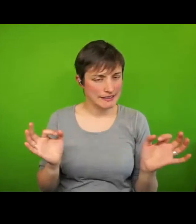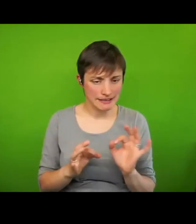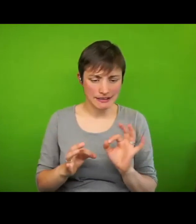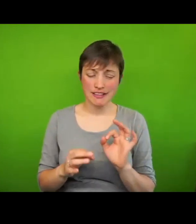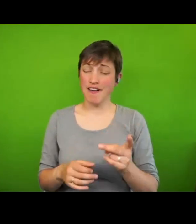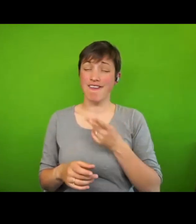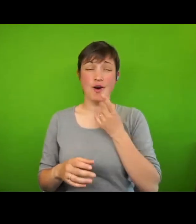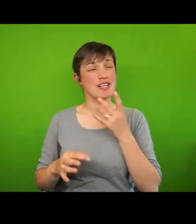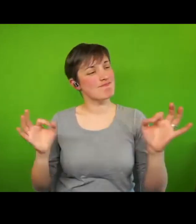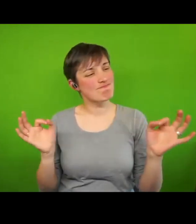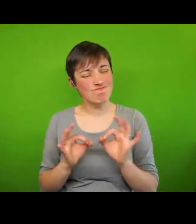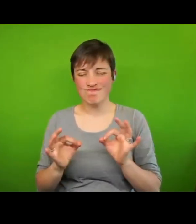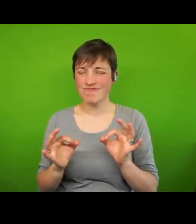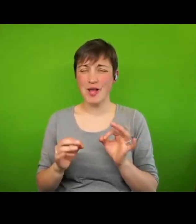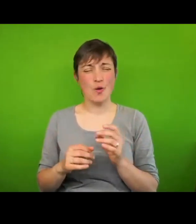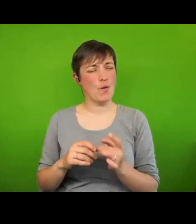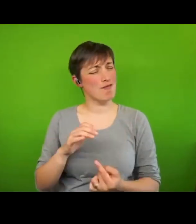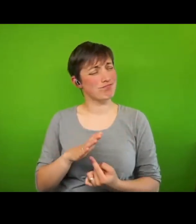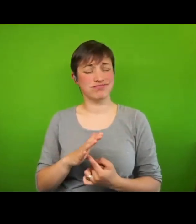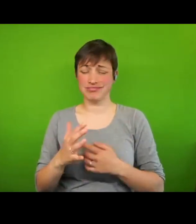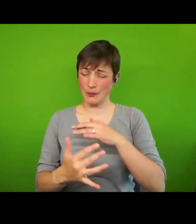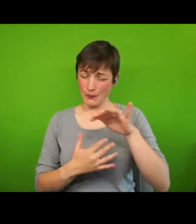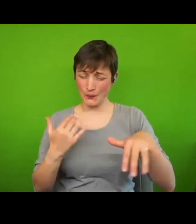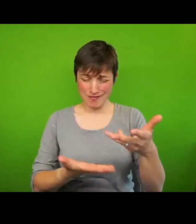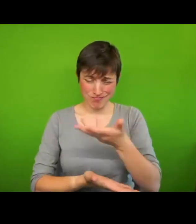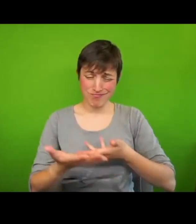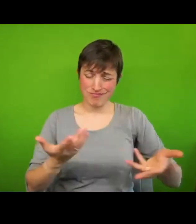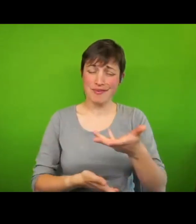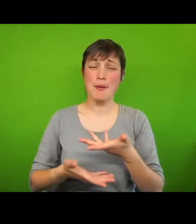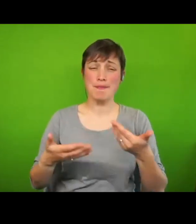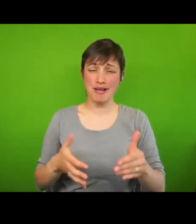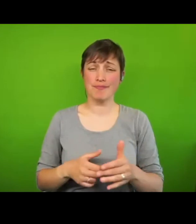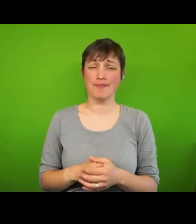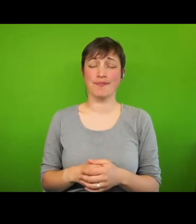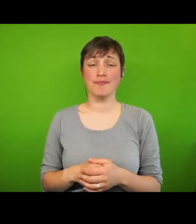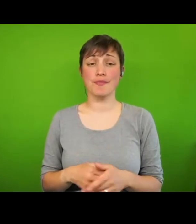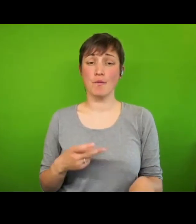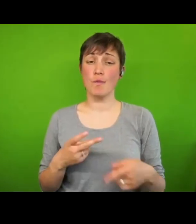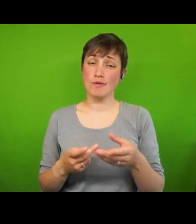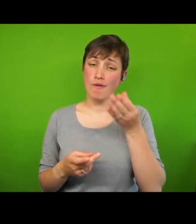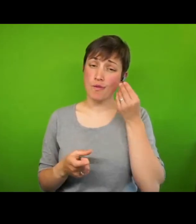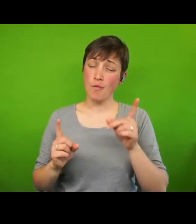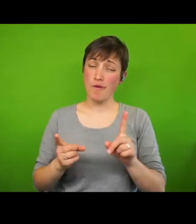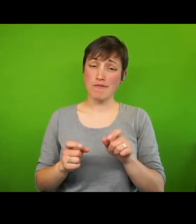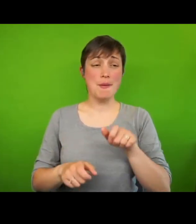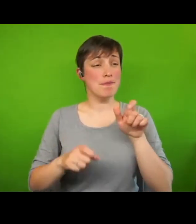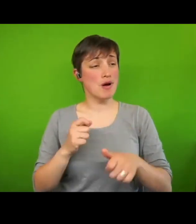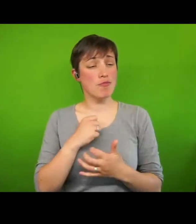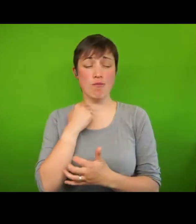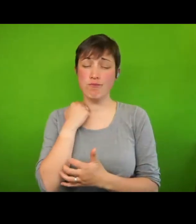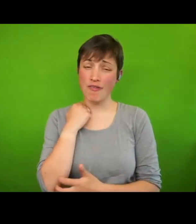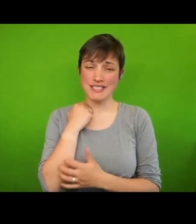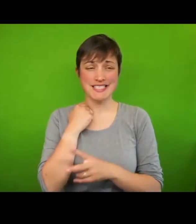messages that we received. We also learned that people experiencing poverty see consultation without